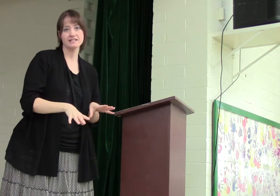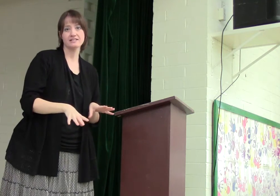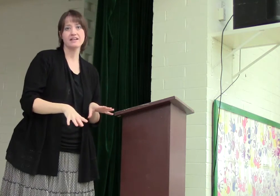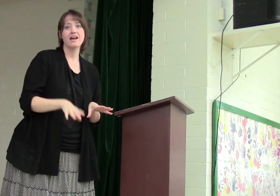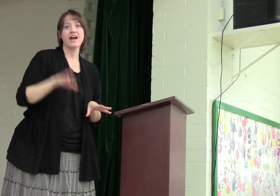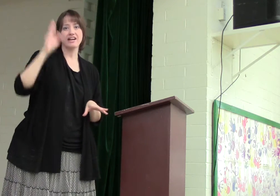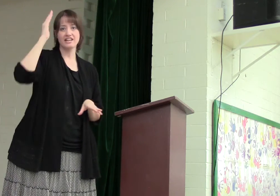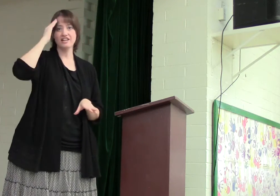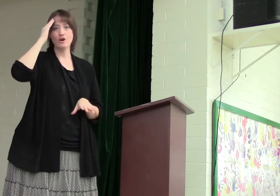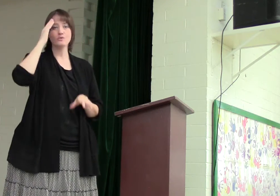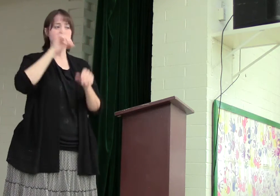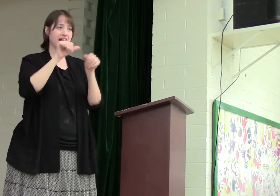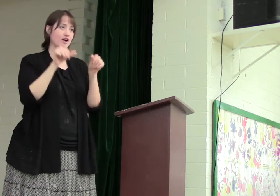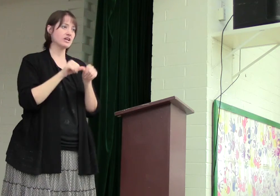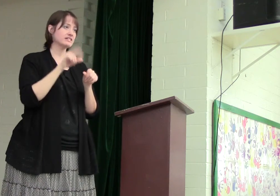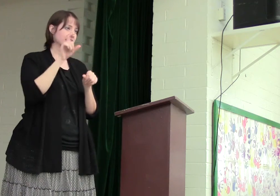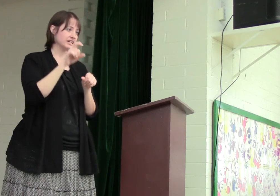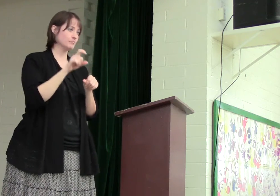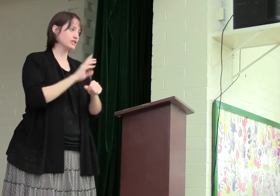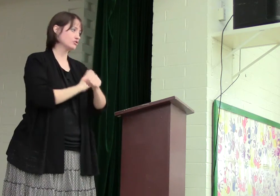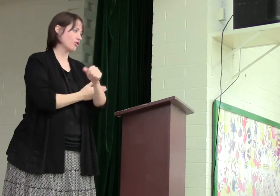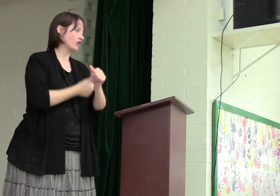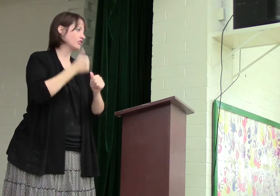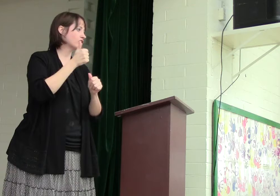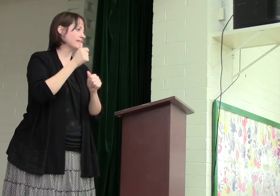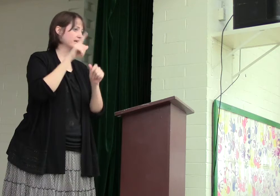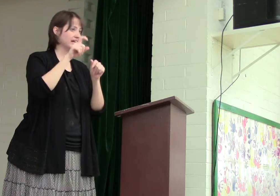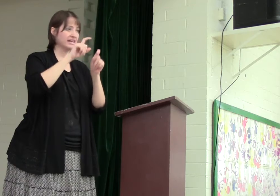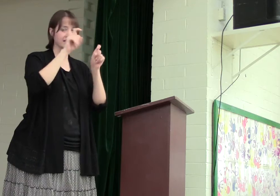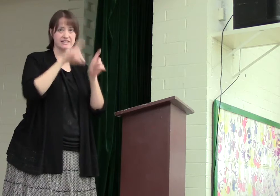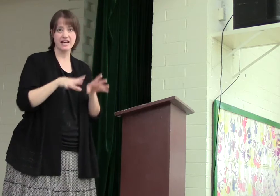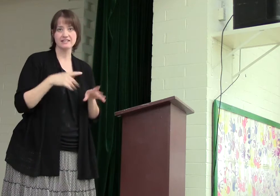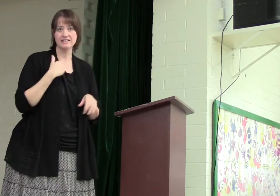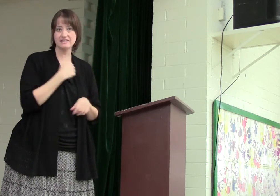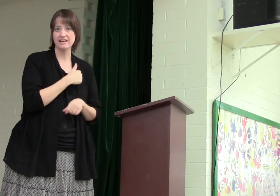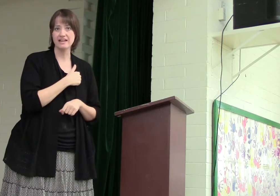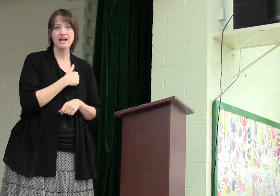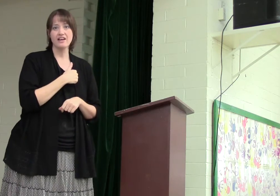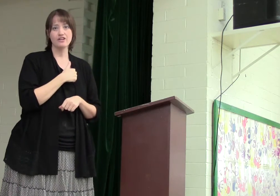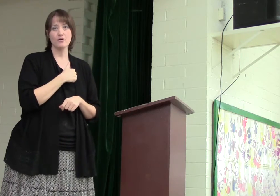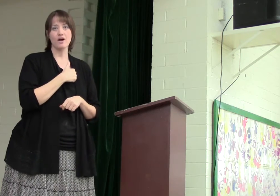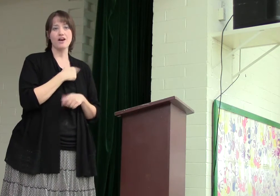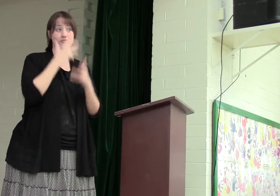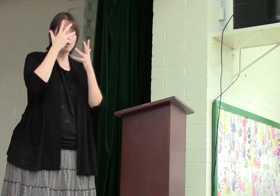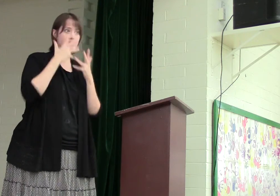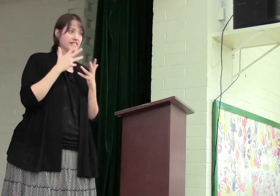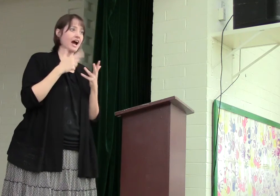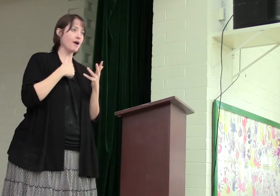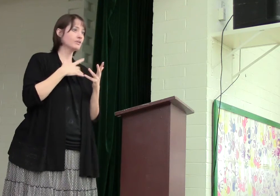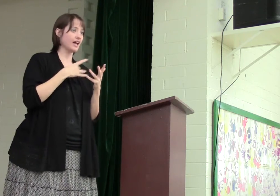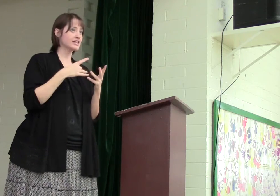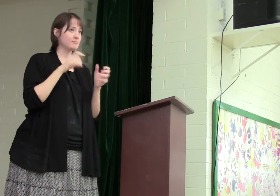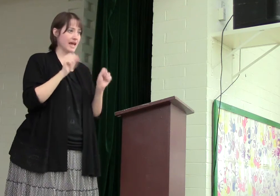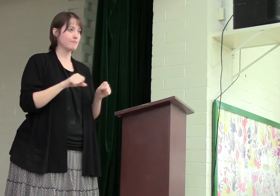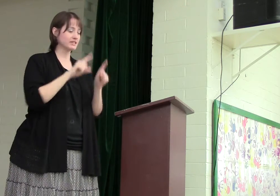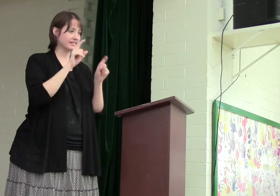And he knows the areas that need to be stronger and that he needs to test us in. You know, unfortunately, I would like to be able to